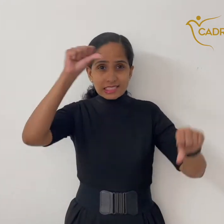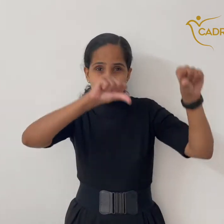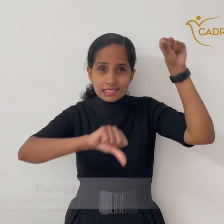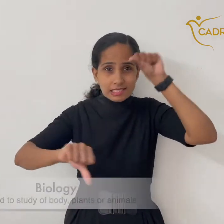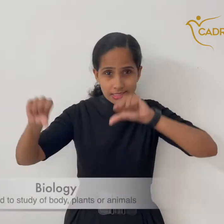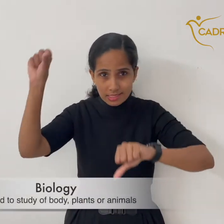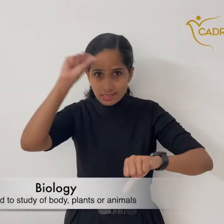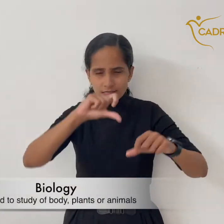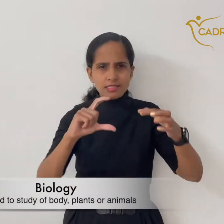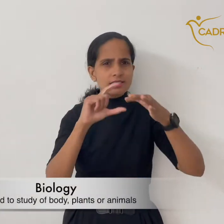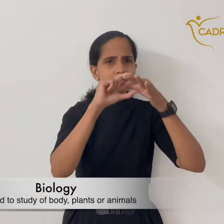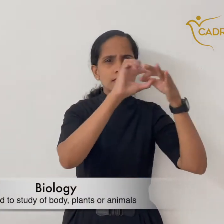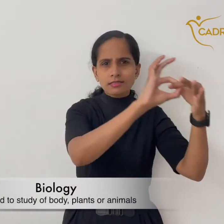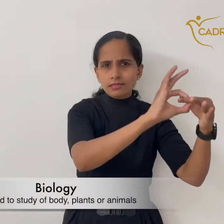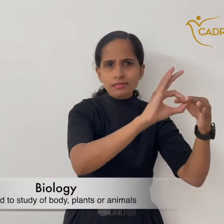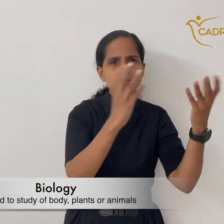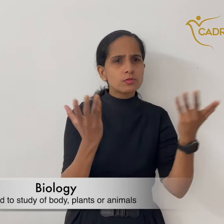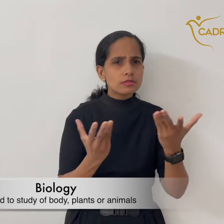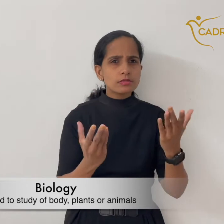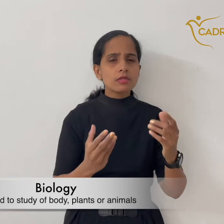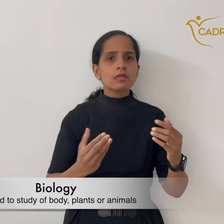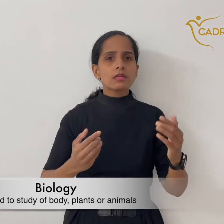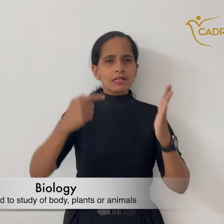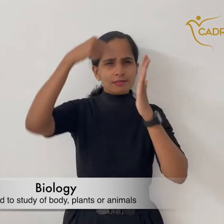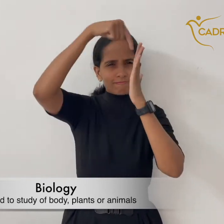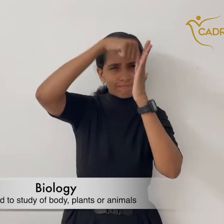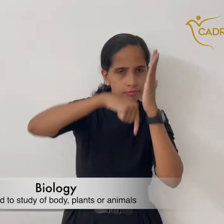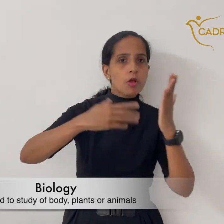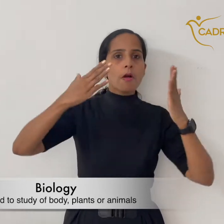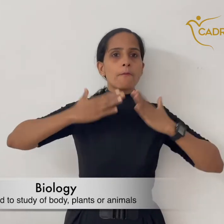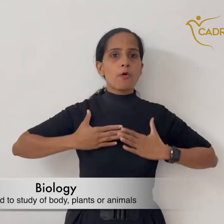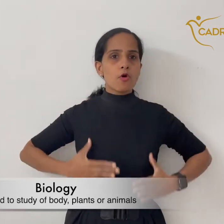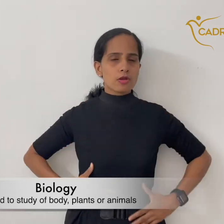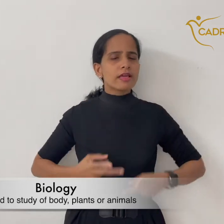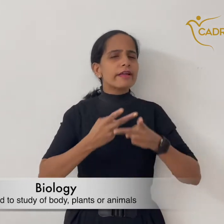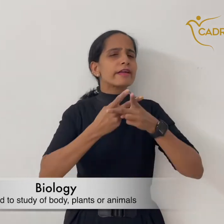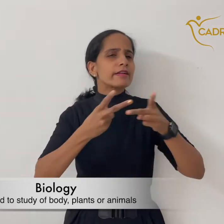Biology related to study of body,